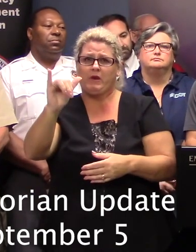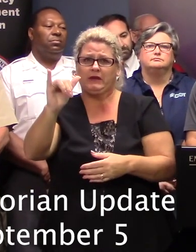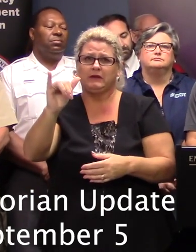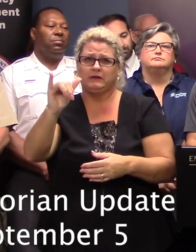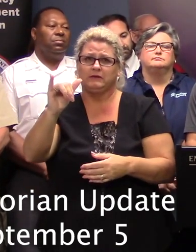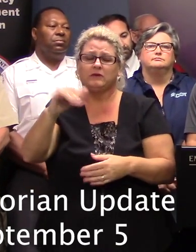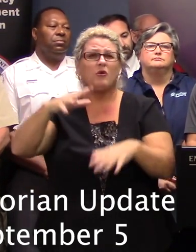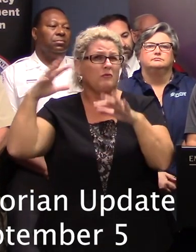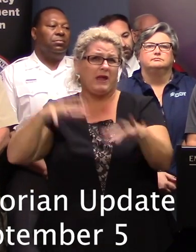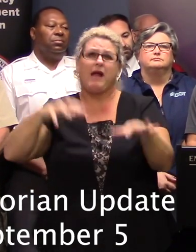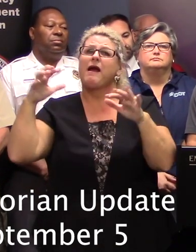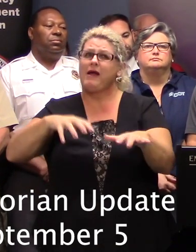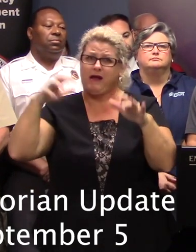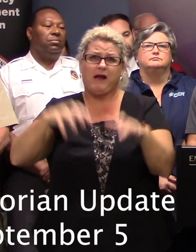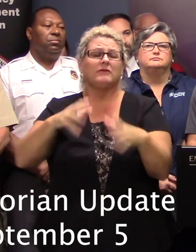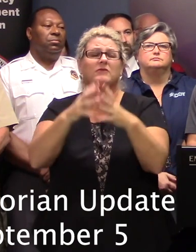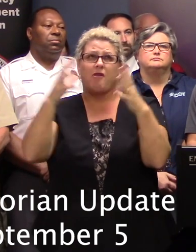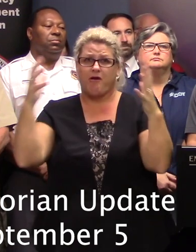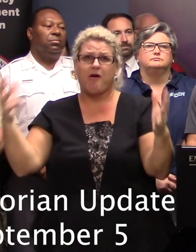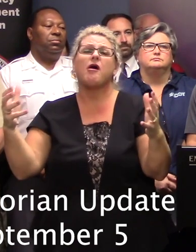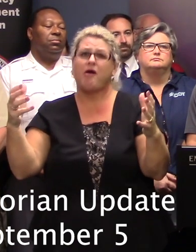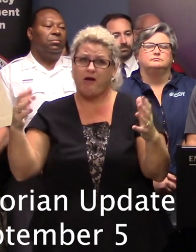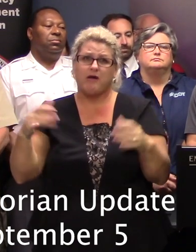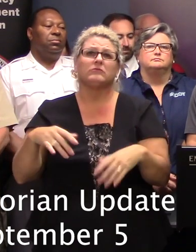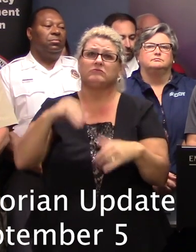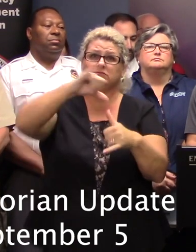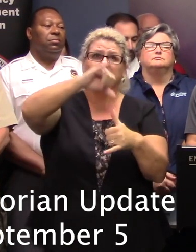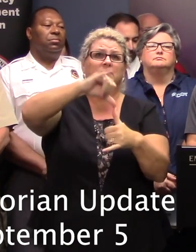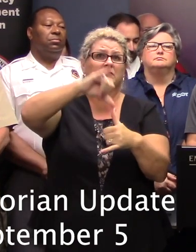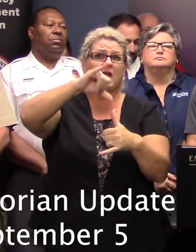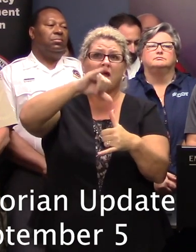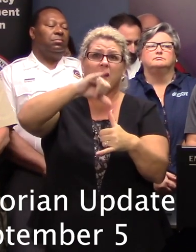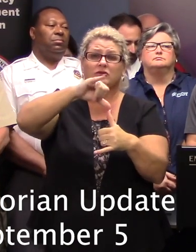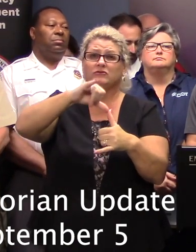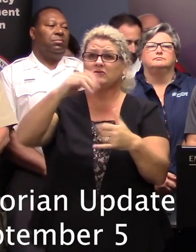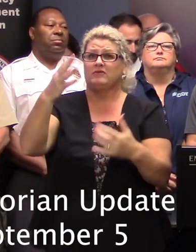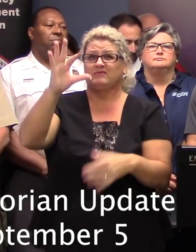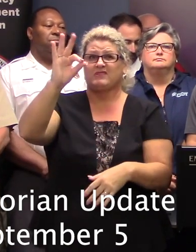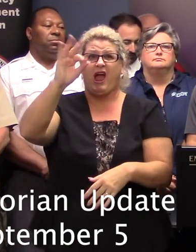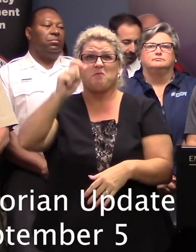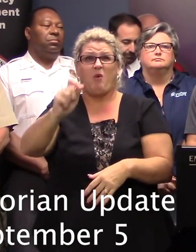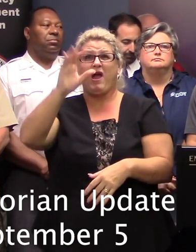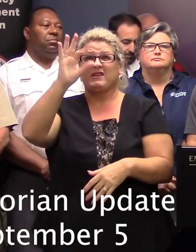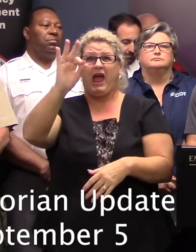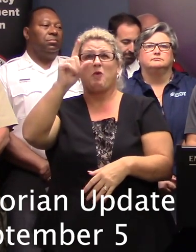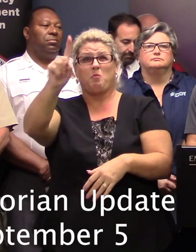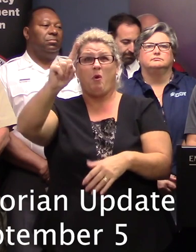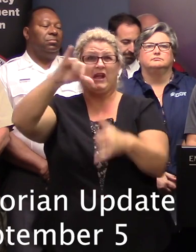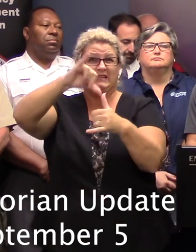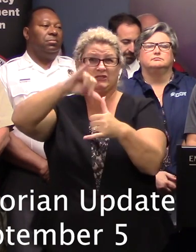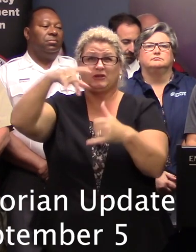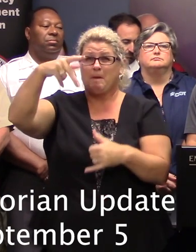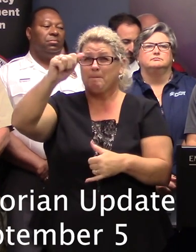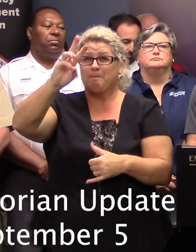Significant rainfall has already fallen as well. So far, we've seen amounts as high as 9.91 inches in Pawleys